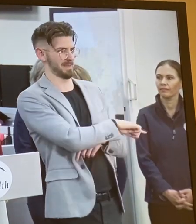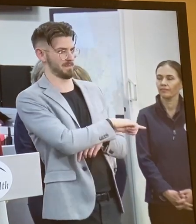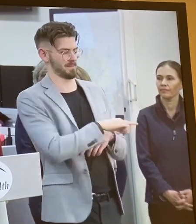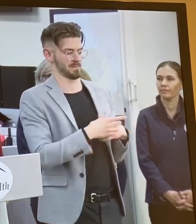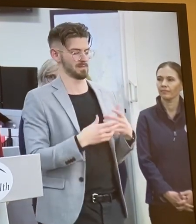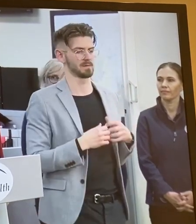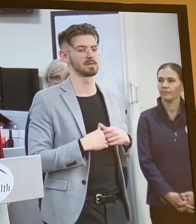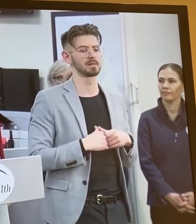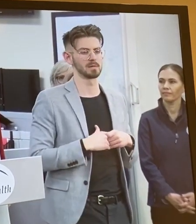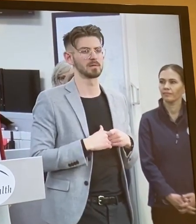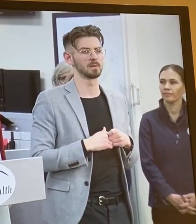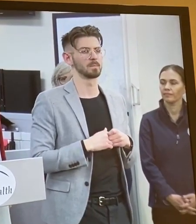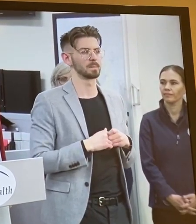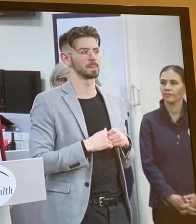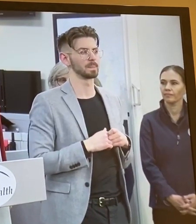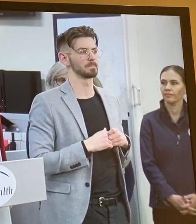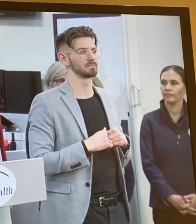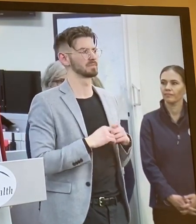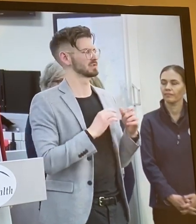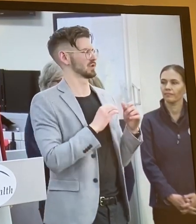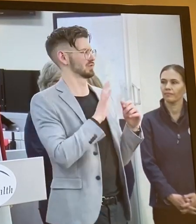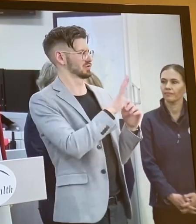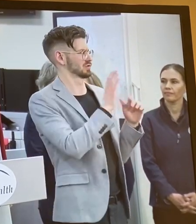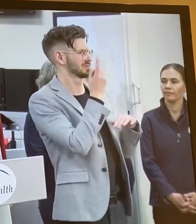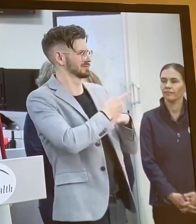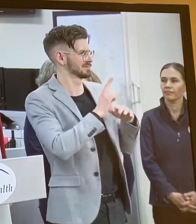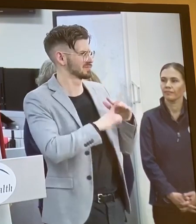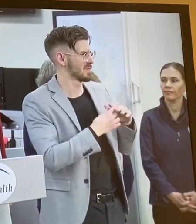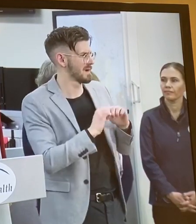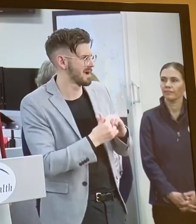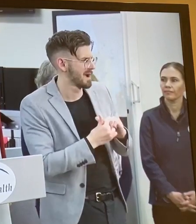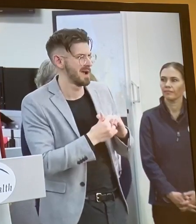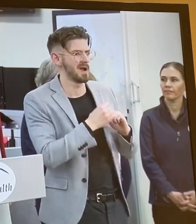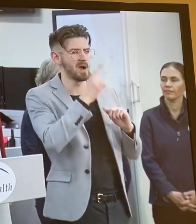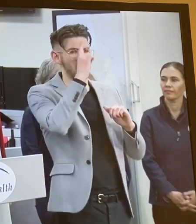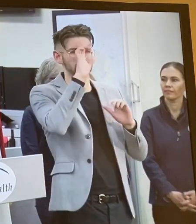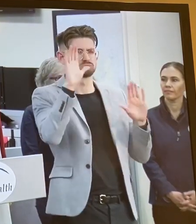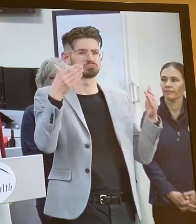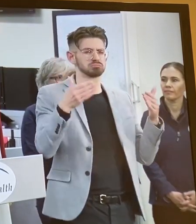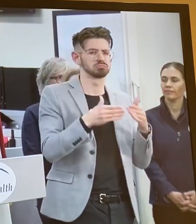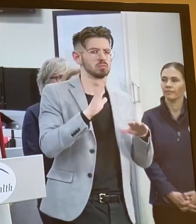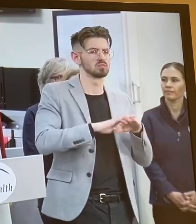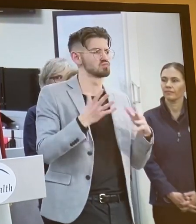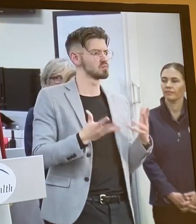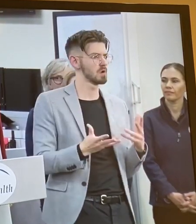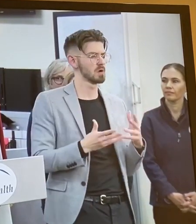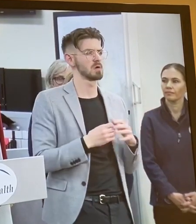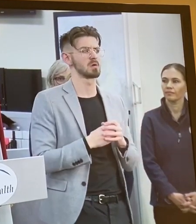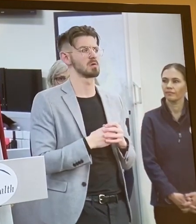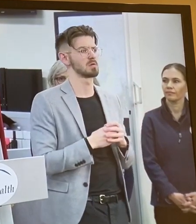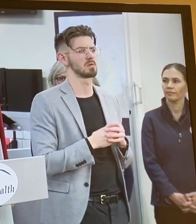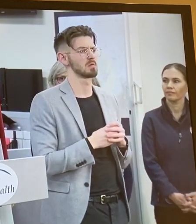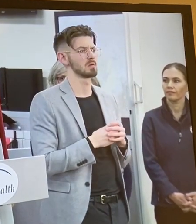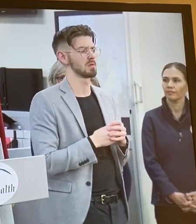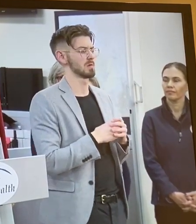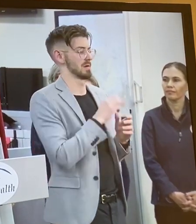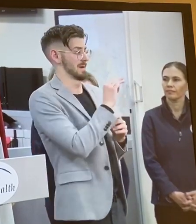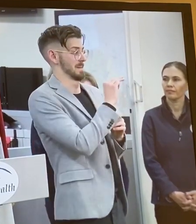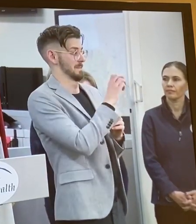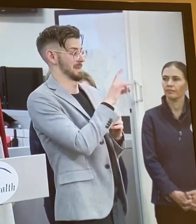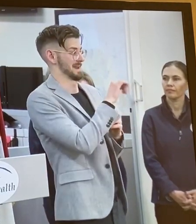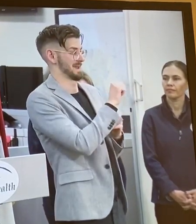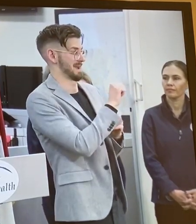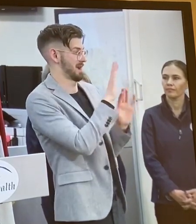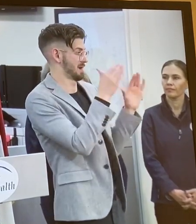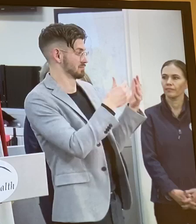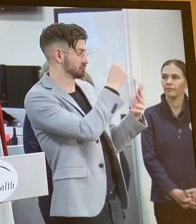you to be proactive in that. How do you start your day? What do you focus your mind on? What do you choose to look at in the media? I know there's been a